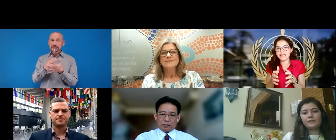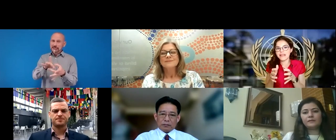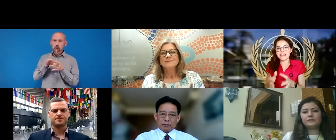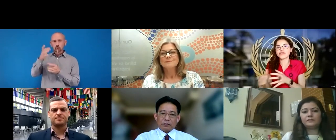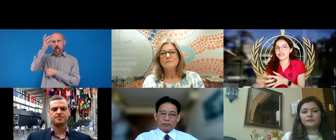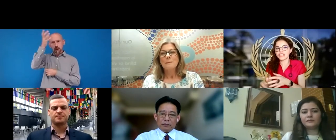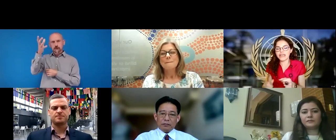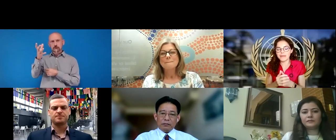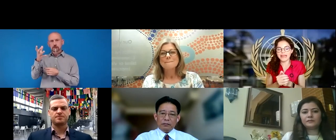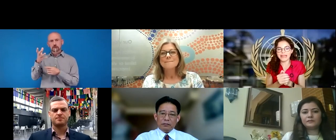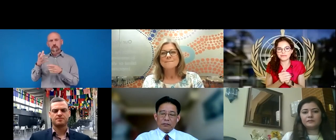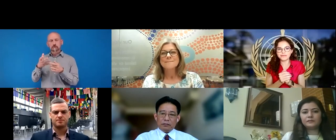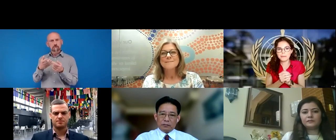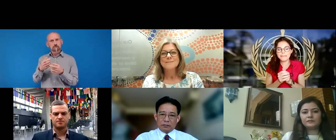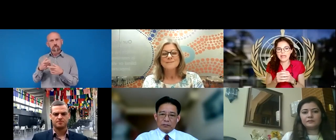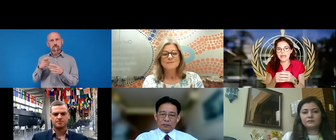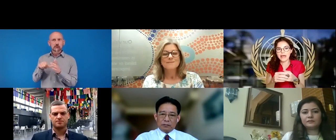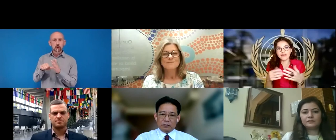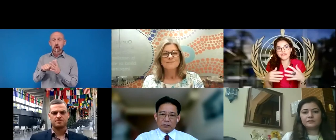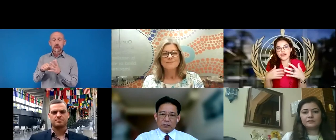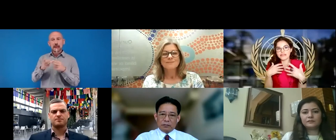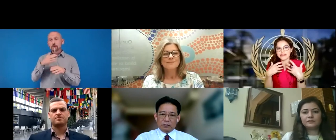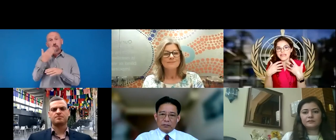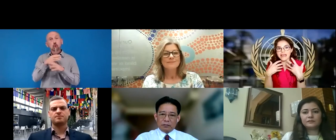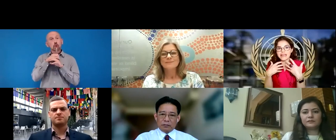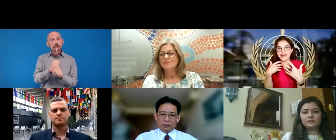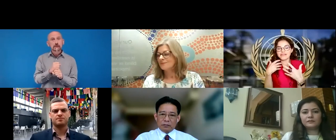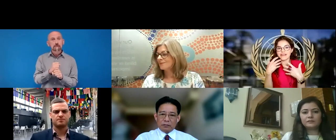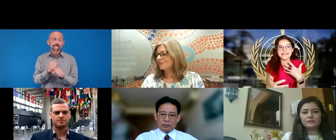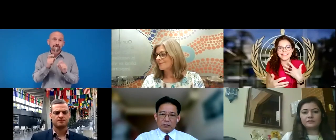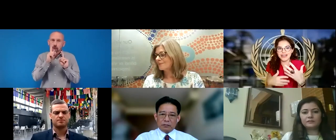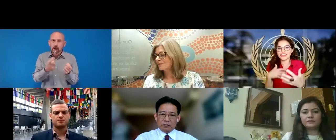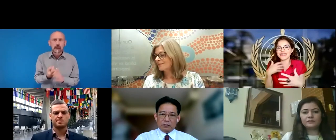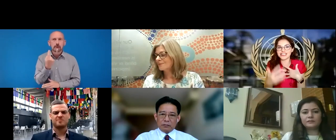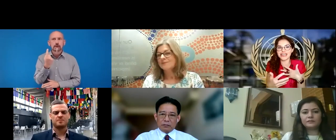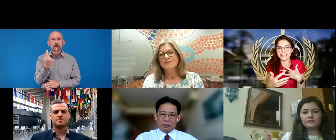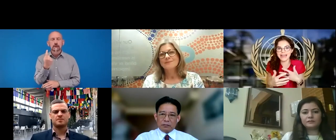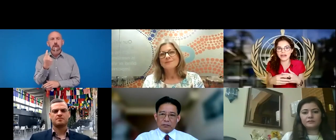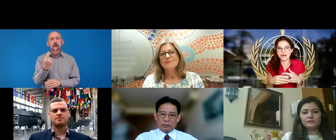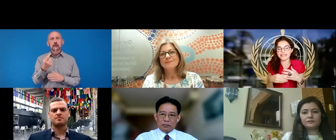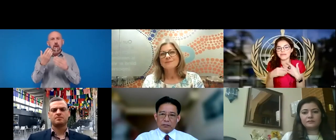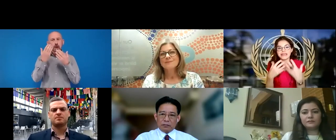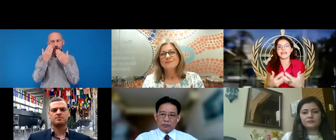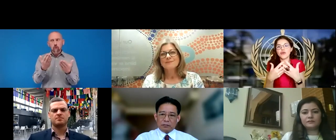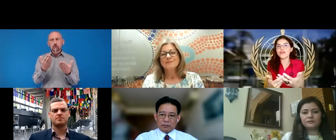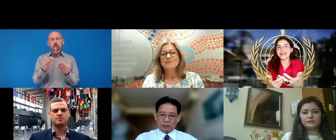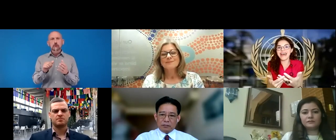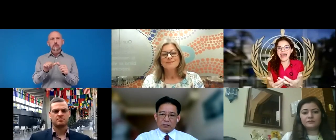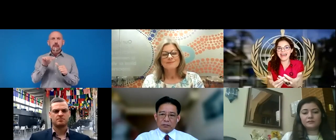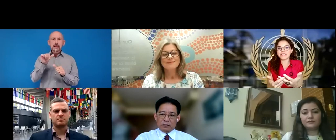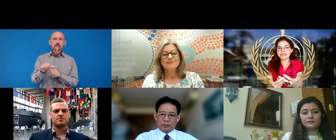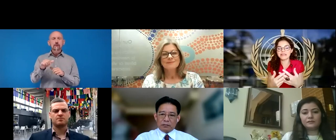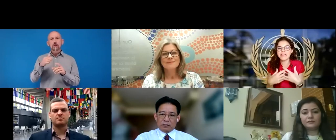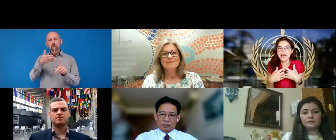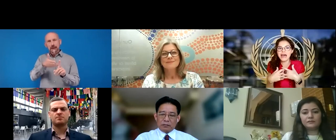things will not happen. And of course, then, after there is recognition and commitment, we can